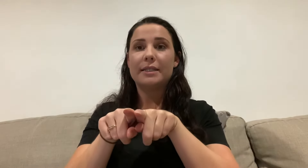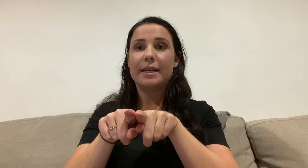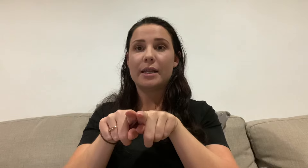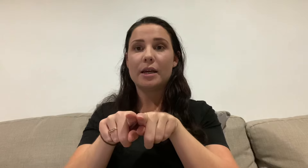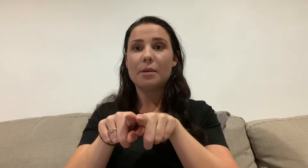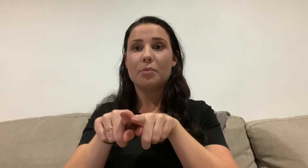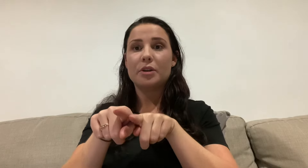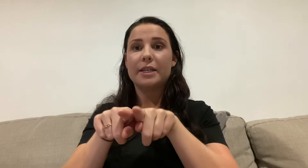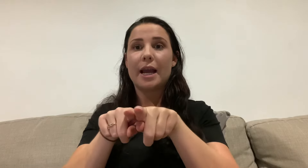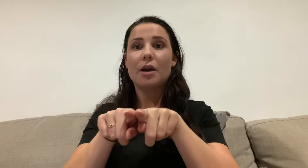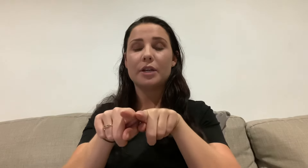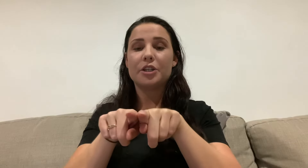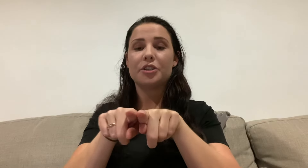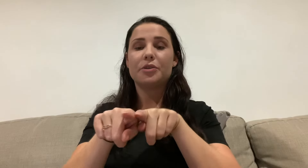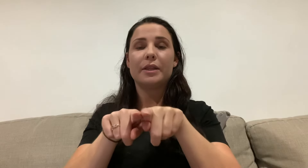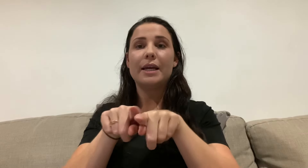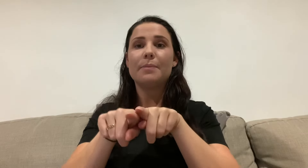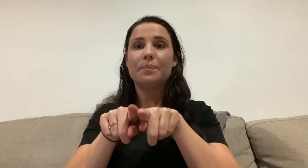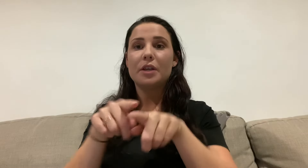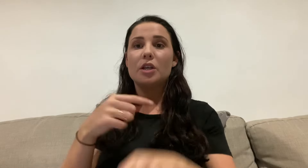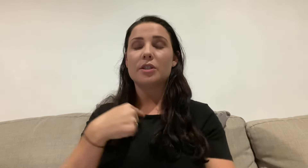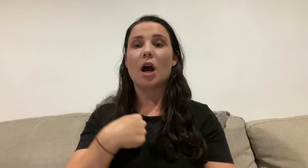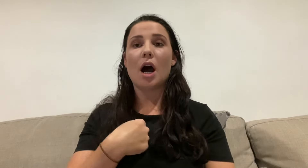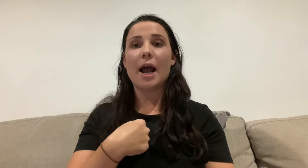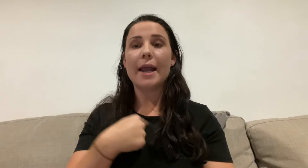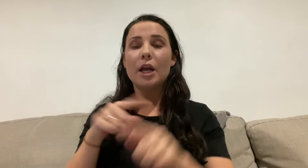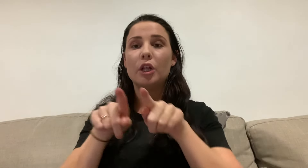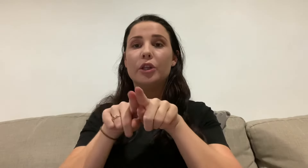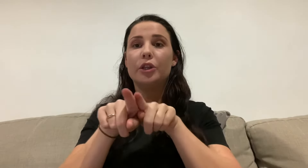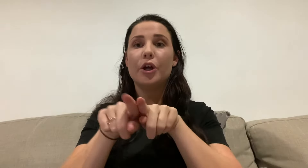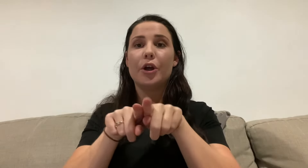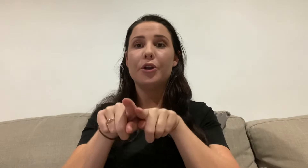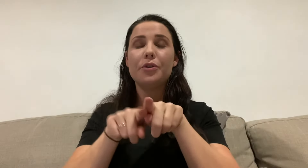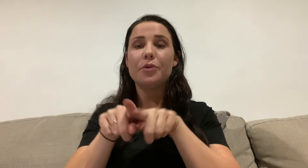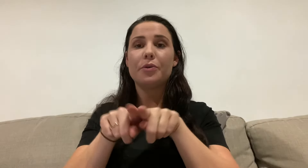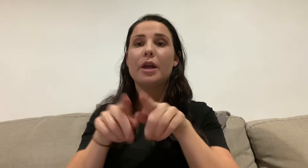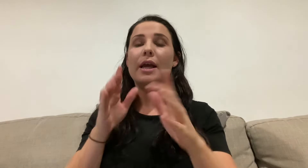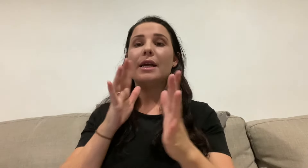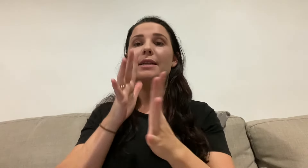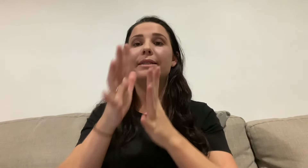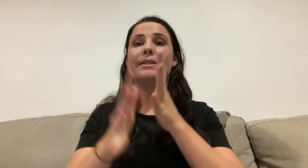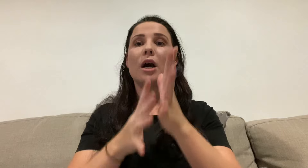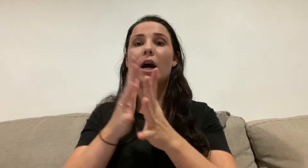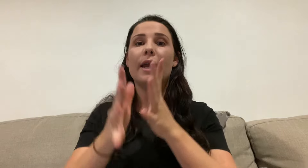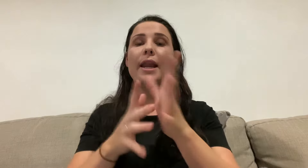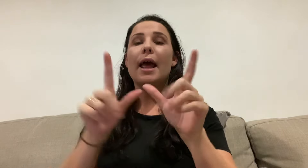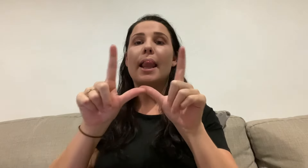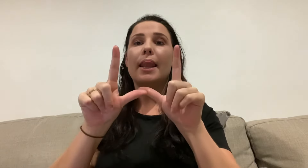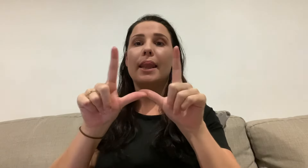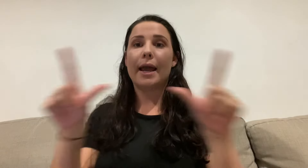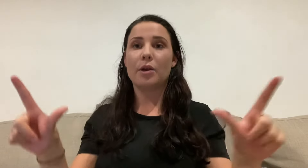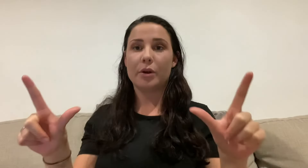together, pointing out and just doing that. So I learn sign language